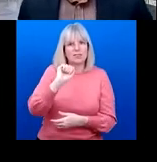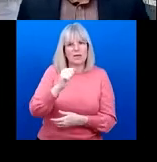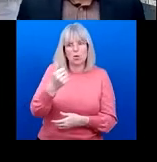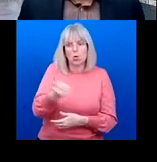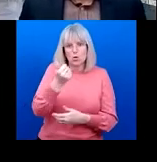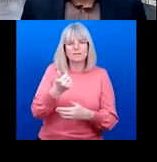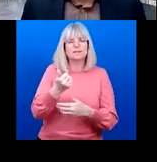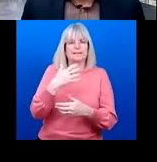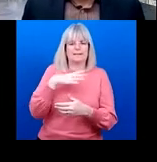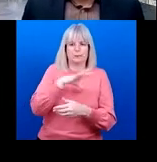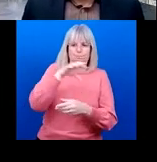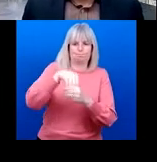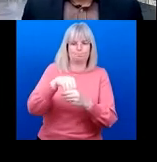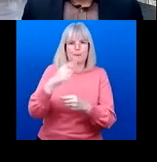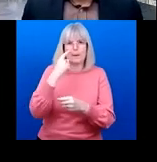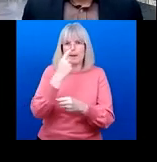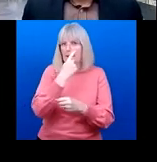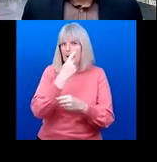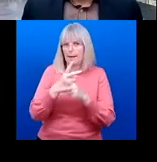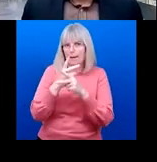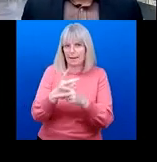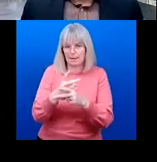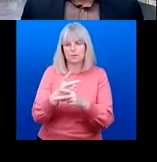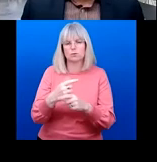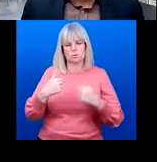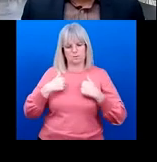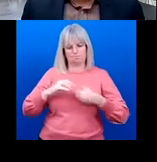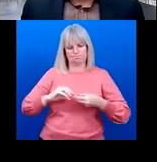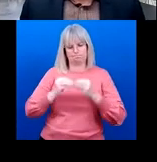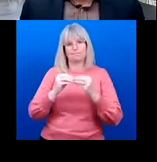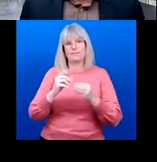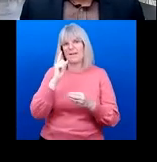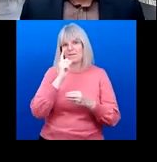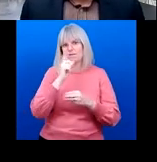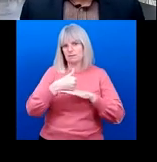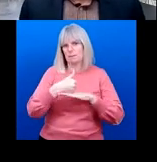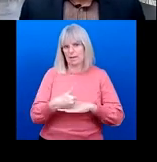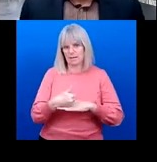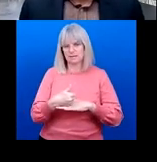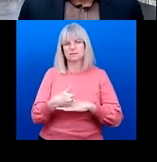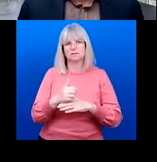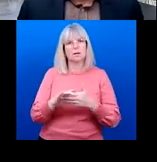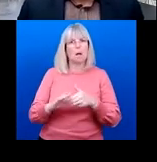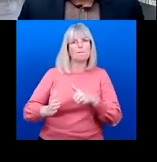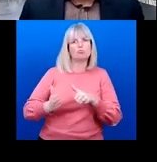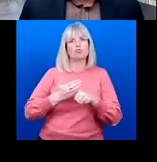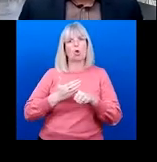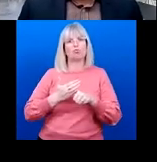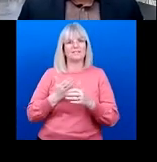a package of evidence based eye care interventions. Alakos will include priority interventions at all levels of care.